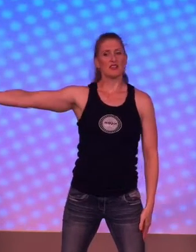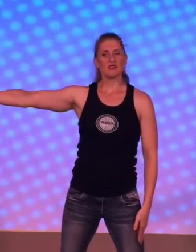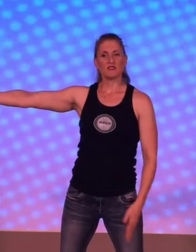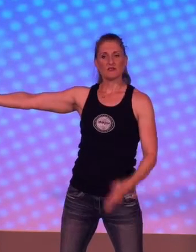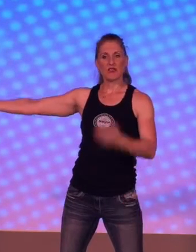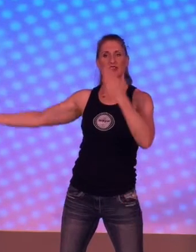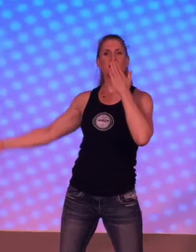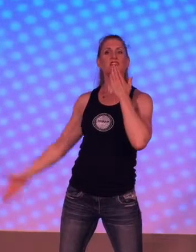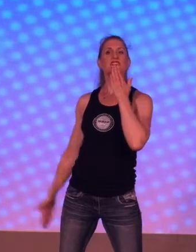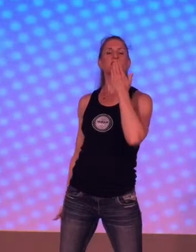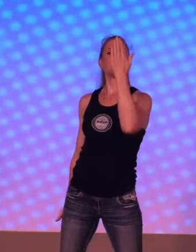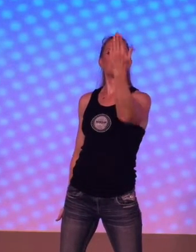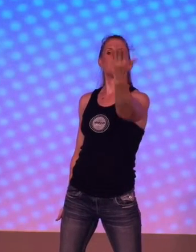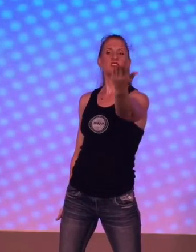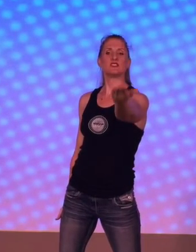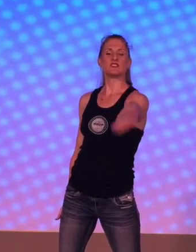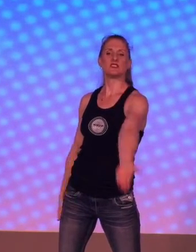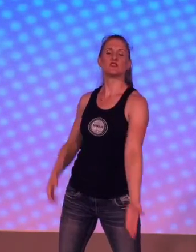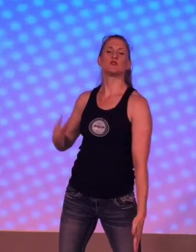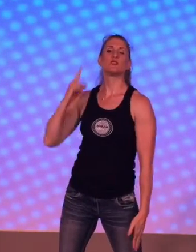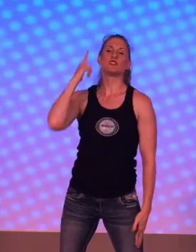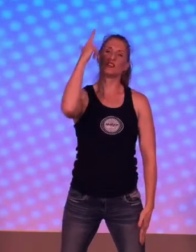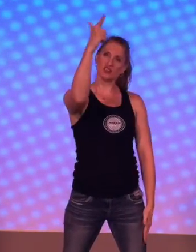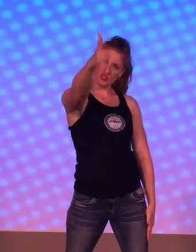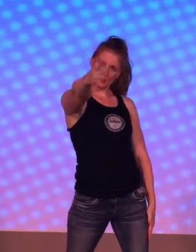That I said to you.